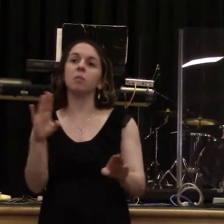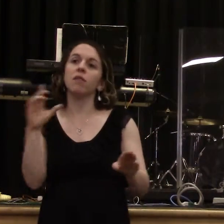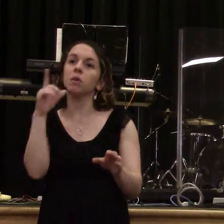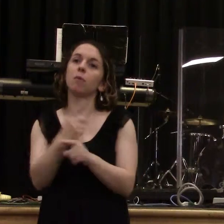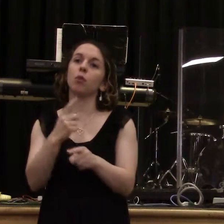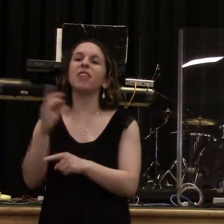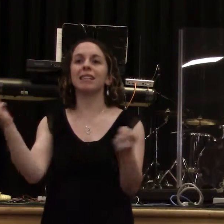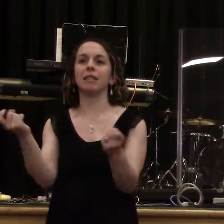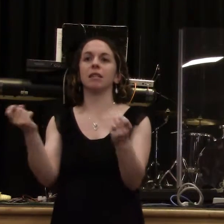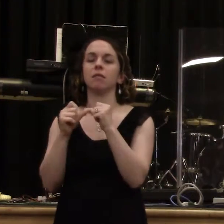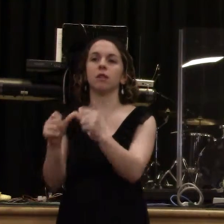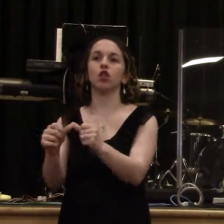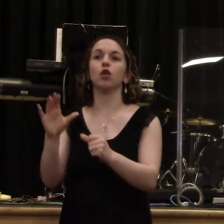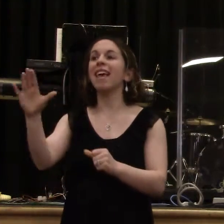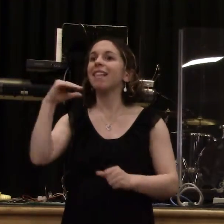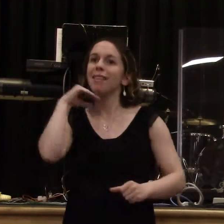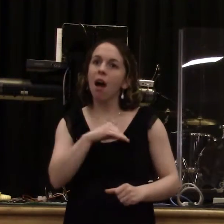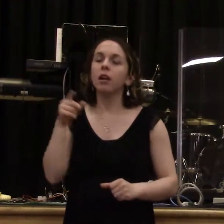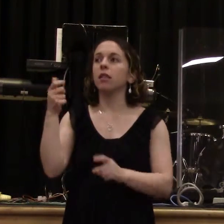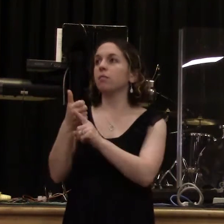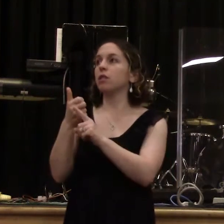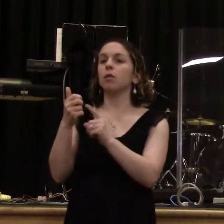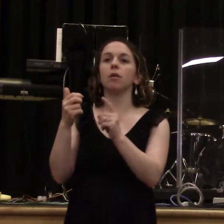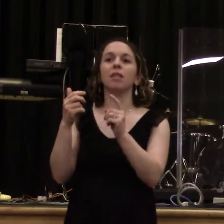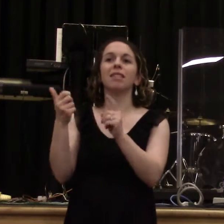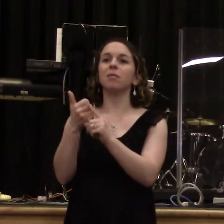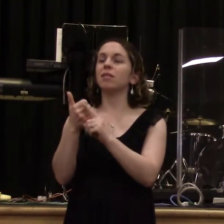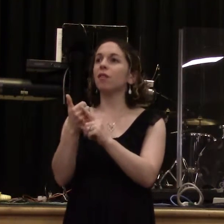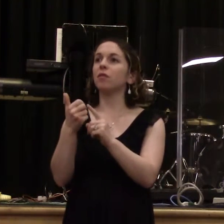to have a voice that we don't know their heart. Amen.